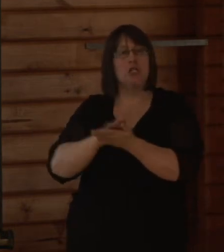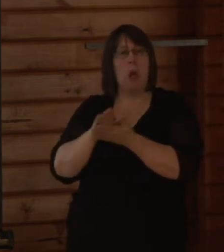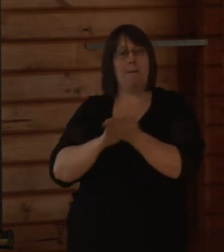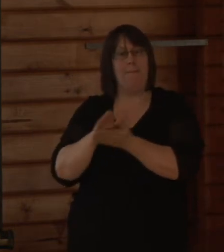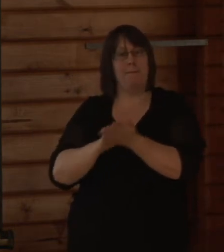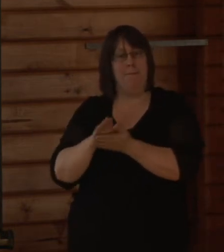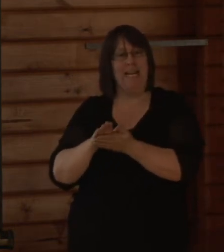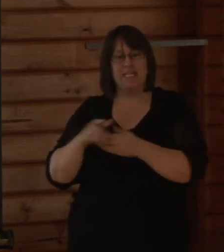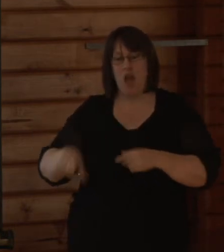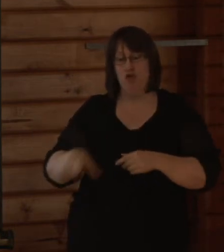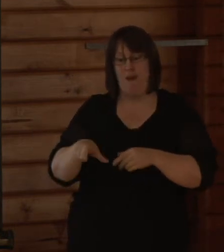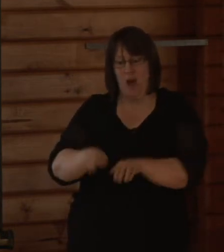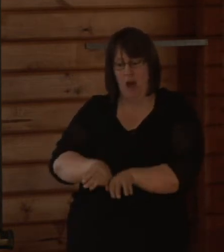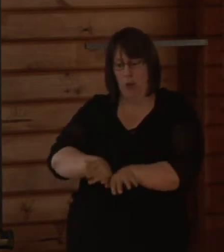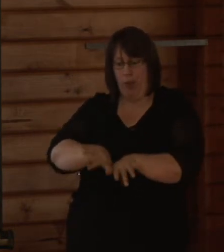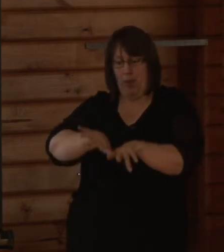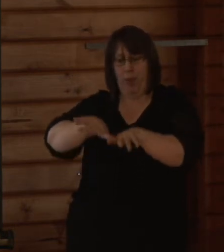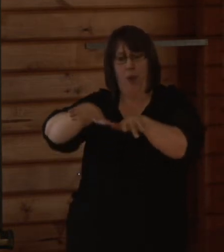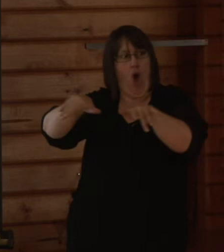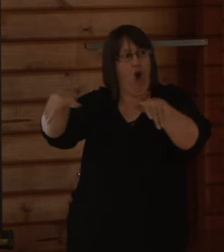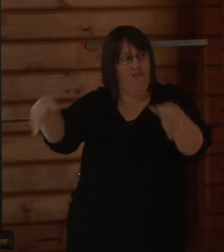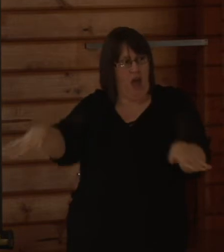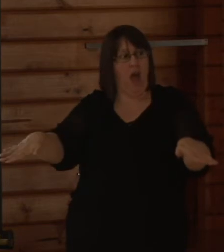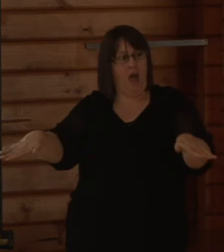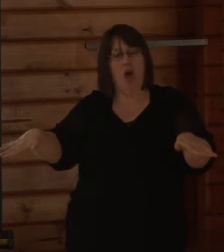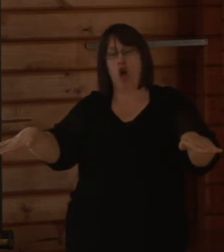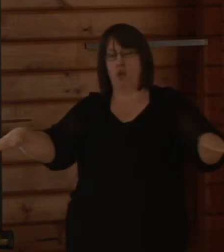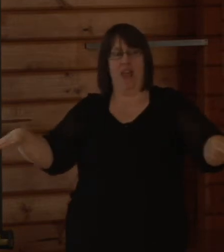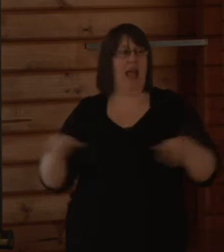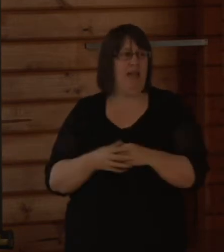in the rivers overtopping the banks and spreading onto the land.